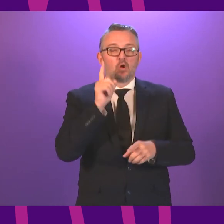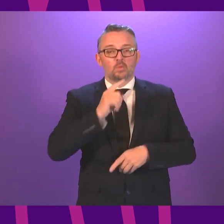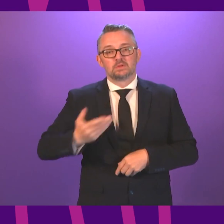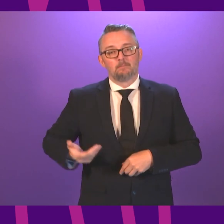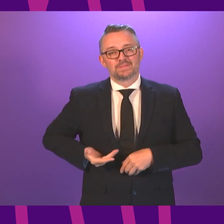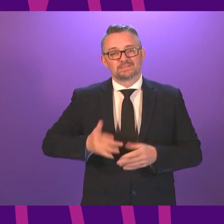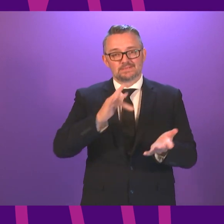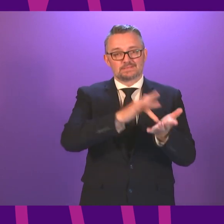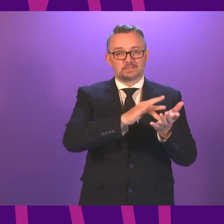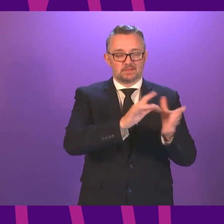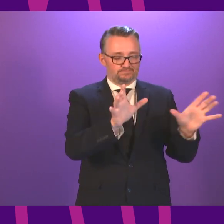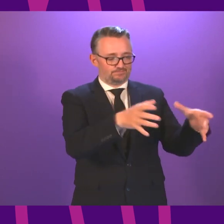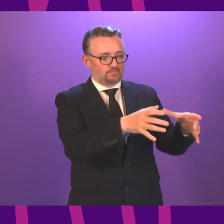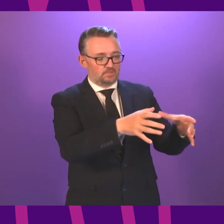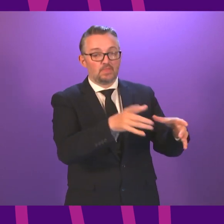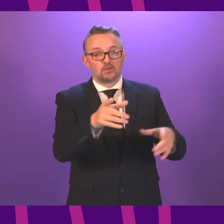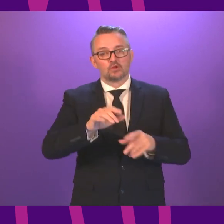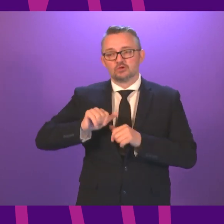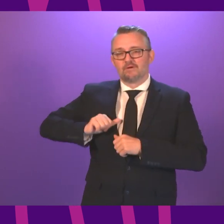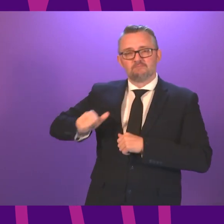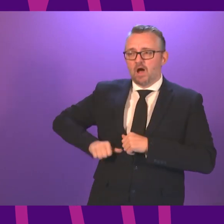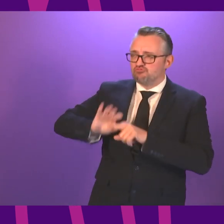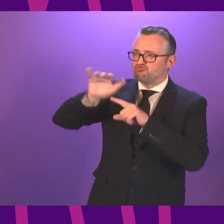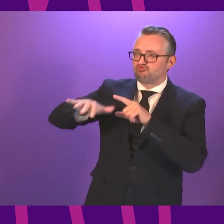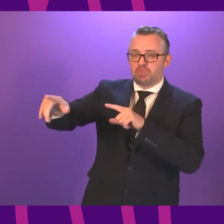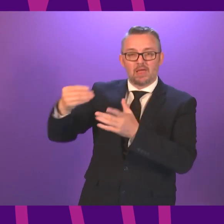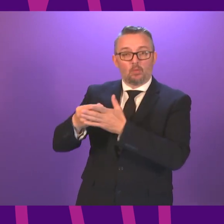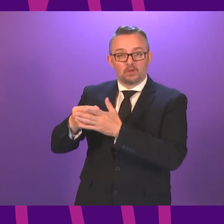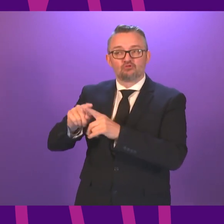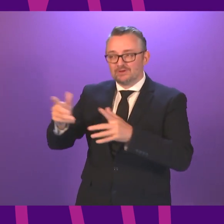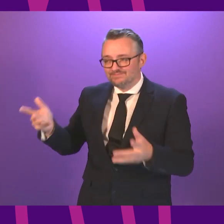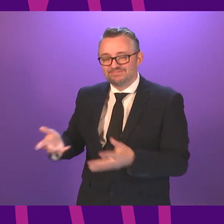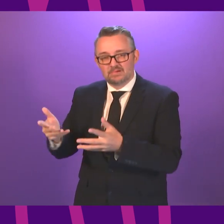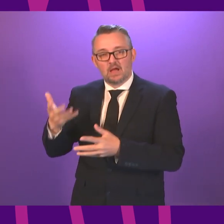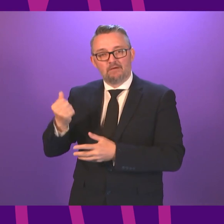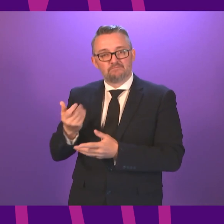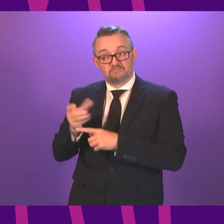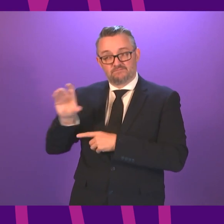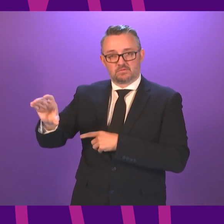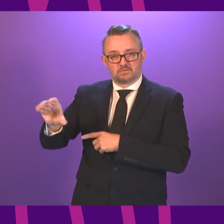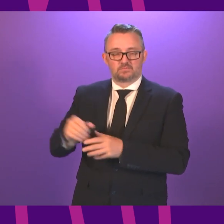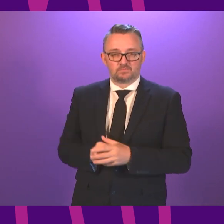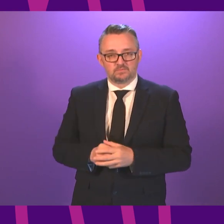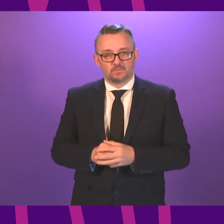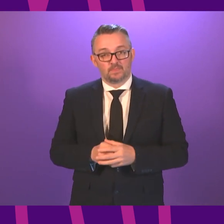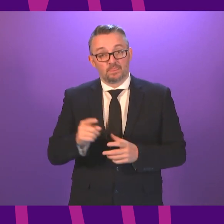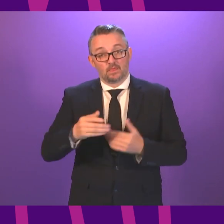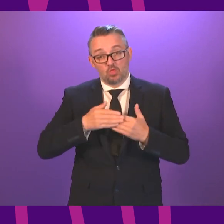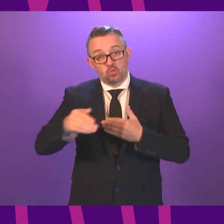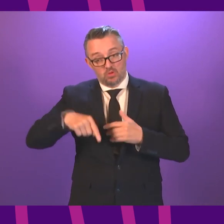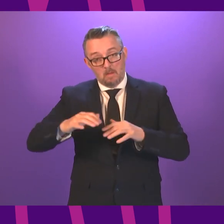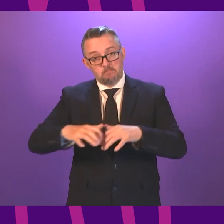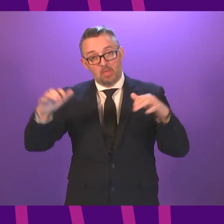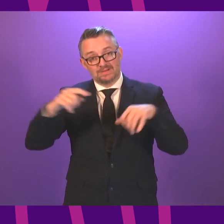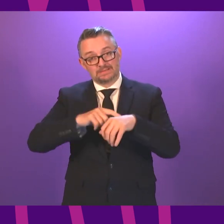business centre. And we will boost a rural economy through, for example, a rural entrepreneur fund. And over the course of the Parliament,